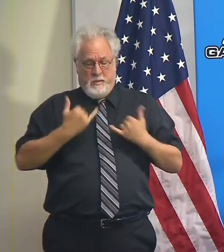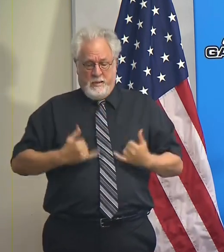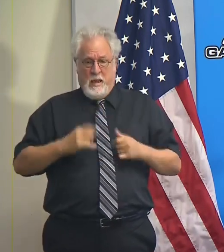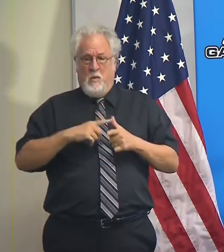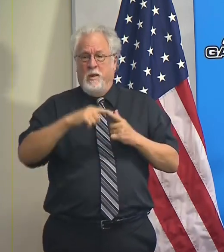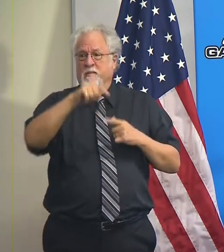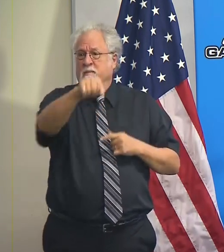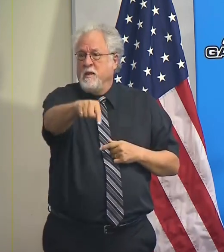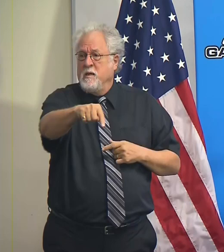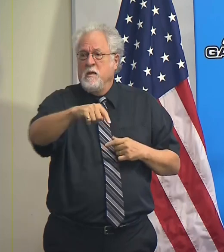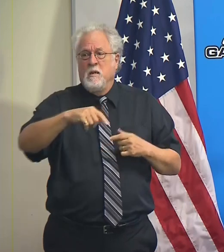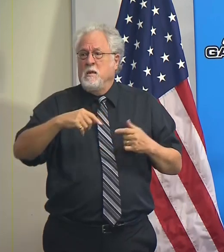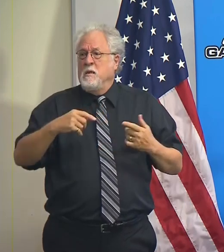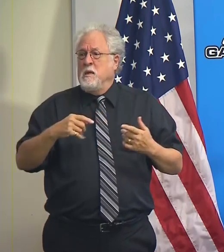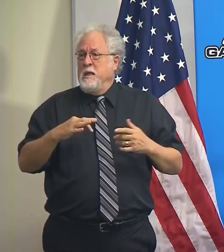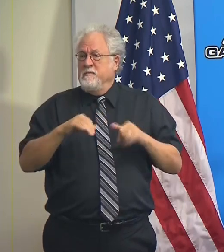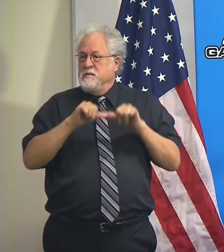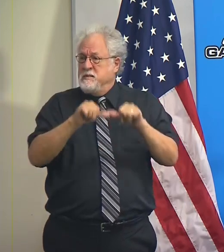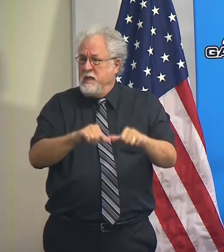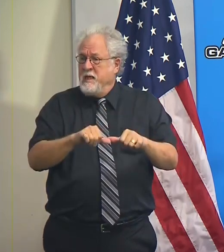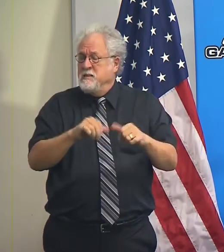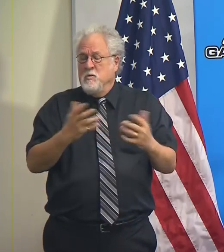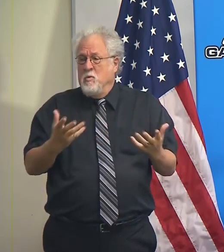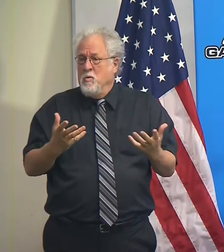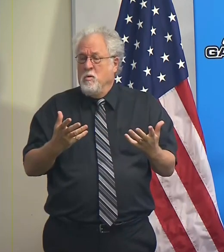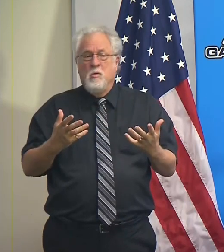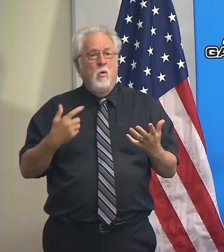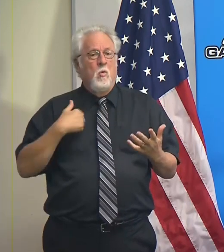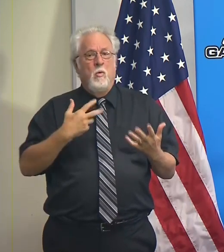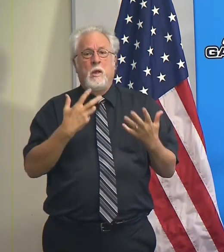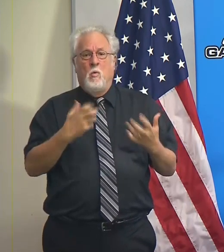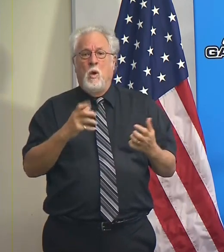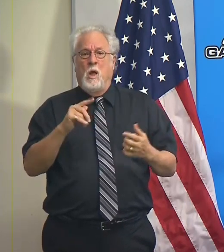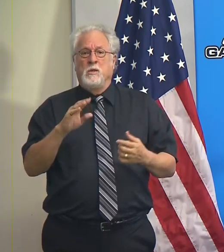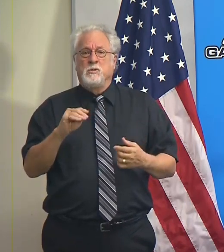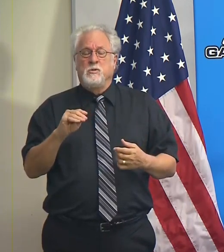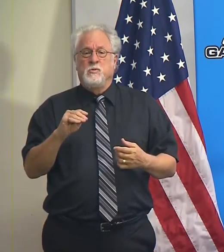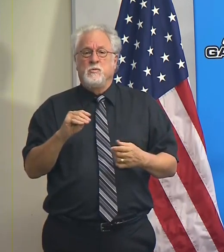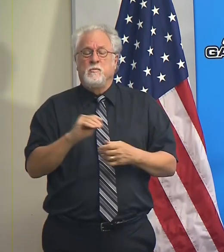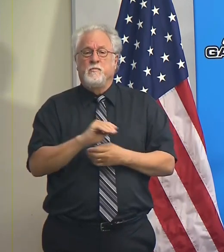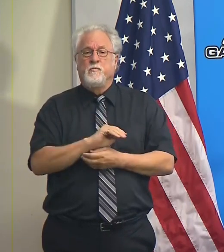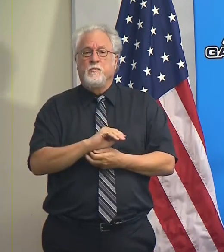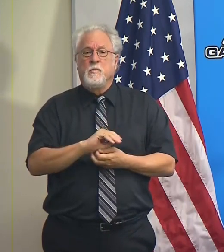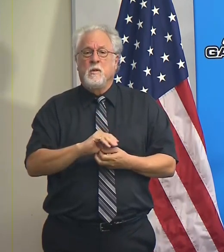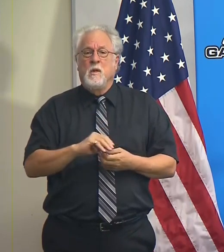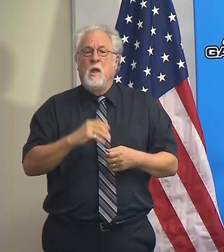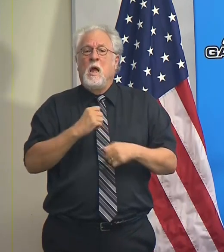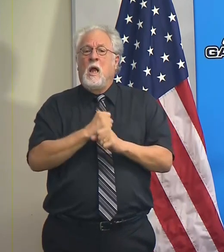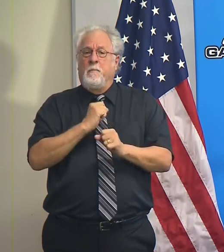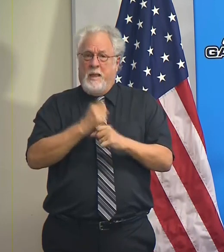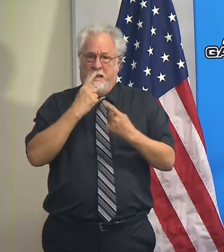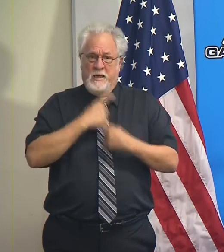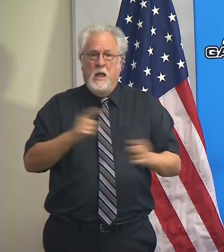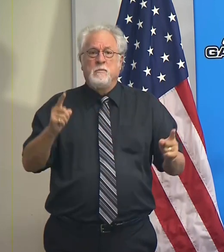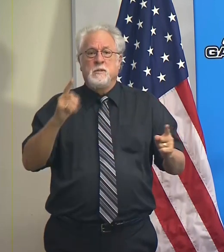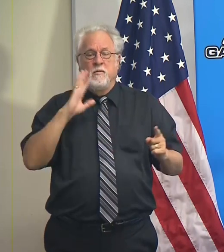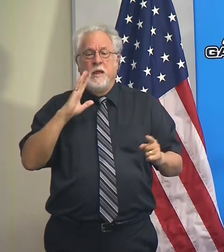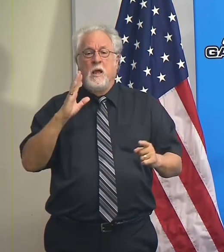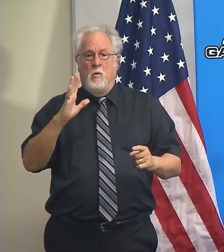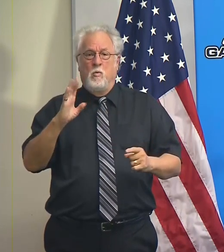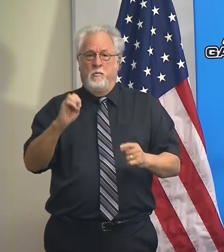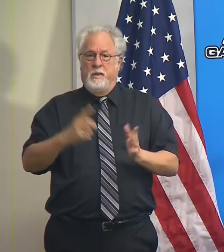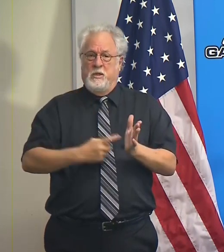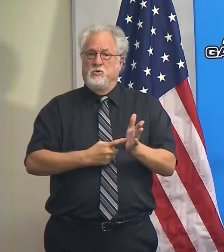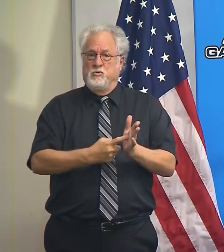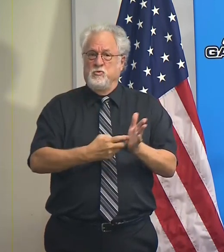as to whether it remains that. And certainly we we want to be able to make an announcement that will hold true